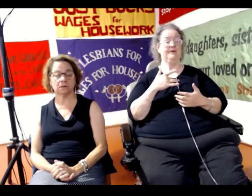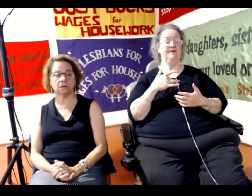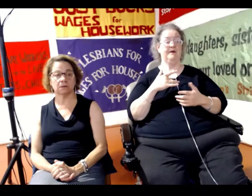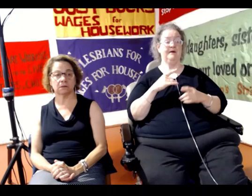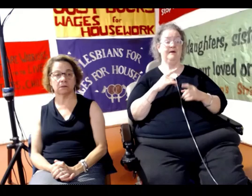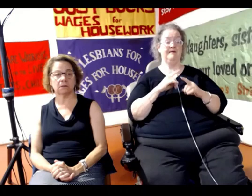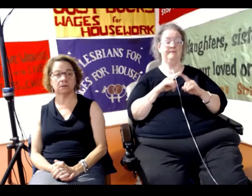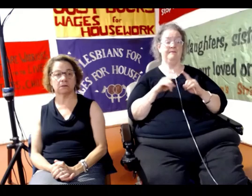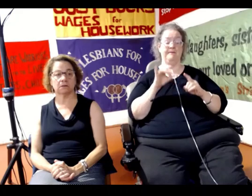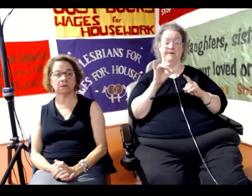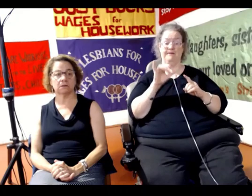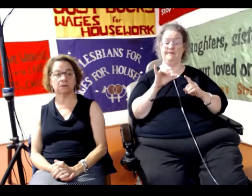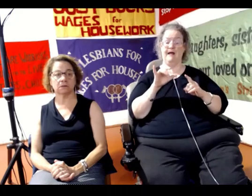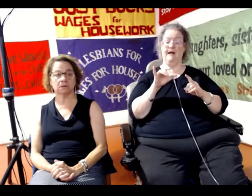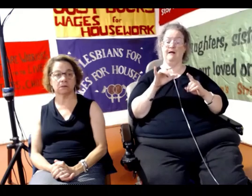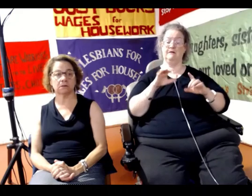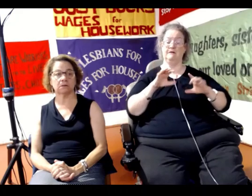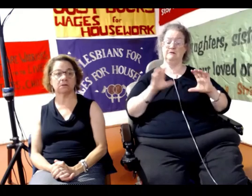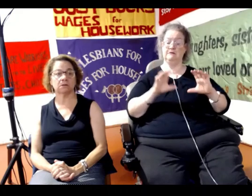Matter movement had a big impact.